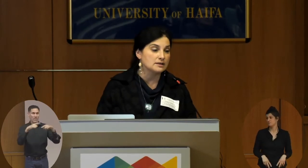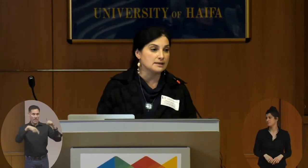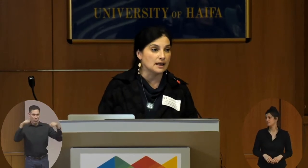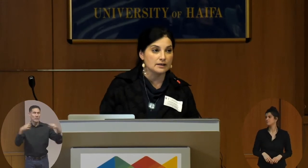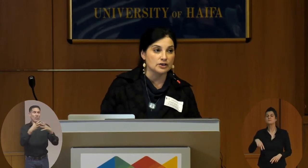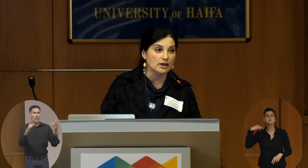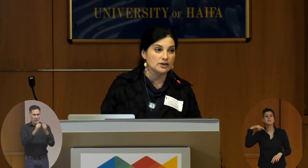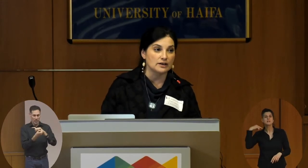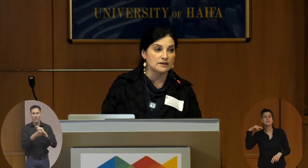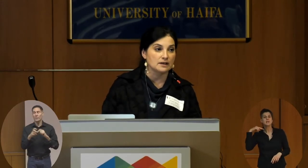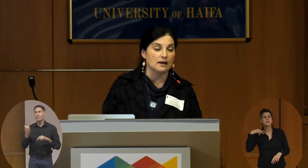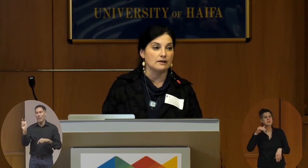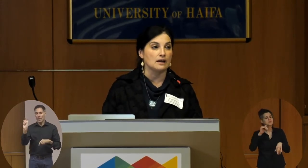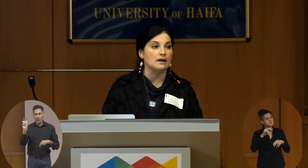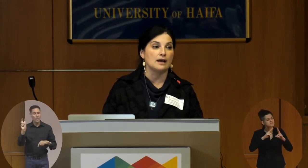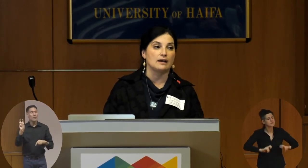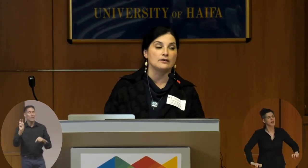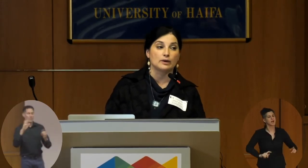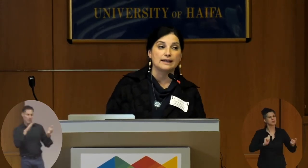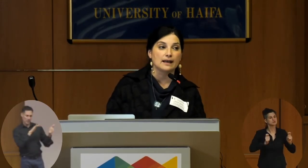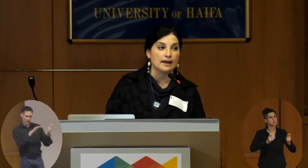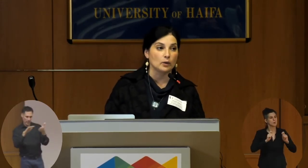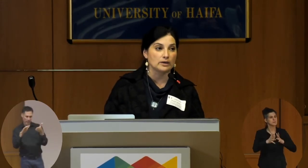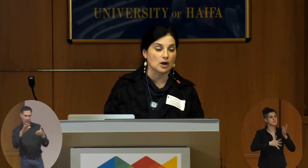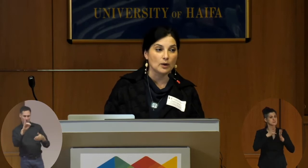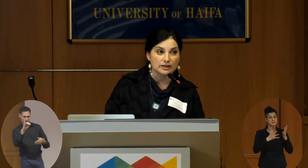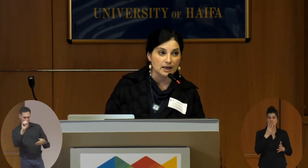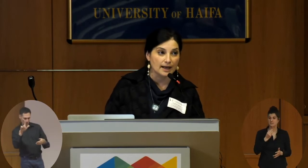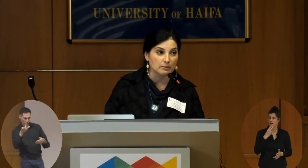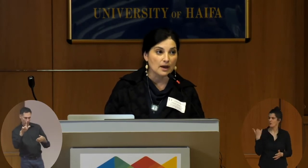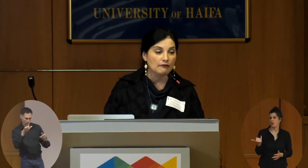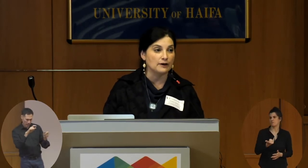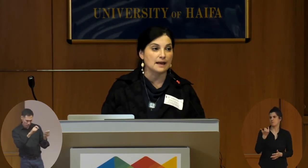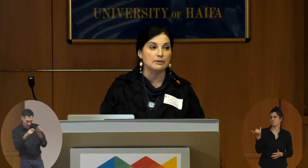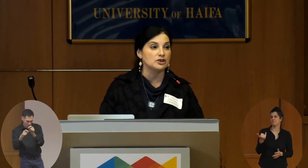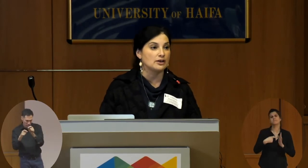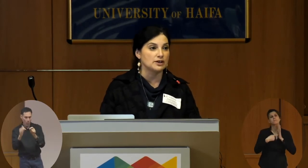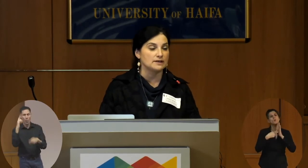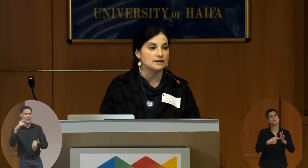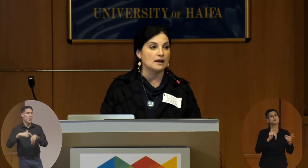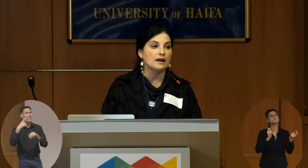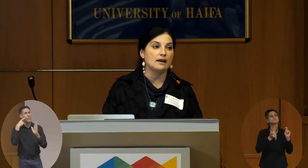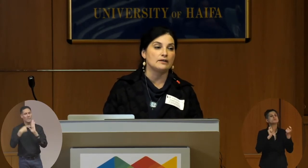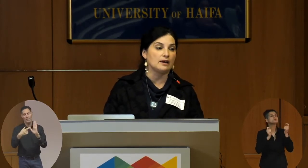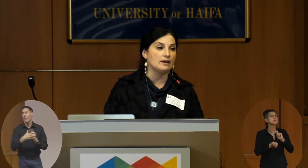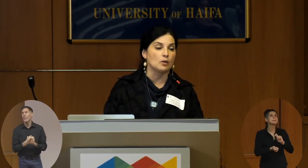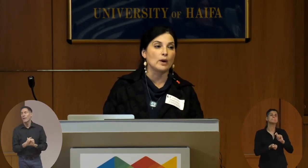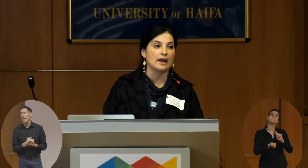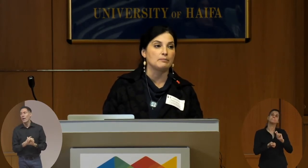started changes in Israeli sign language all the time for example changes in the way